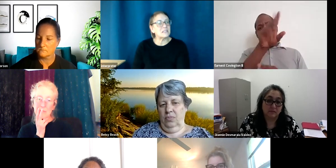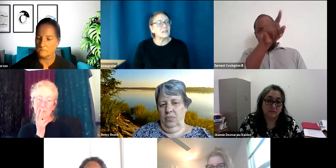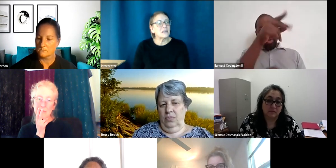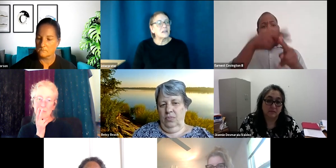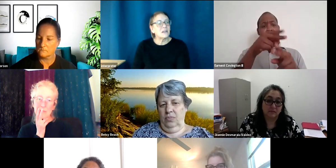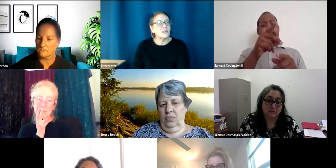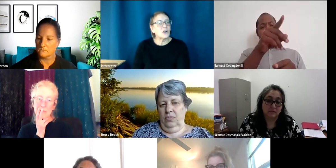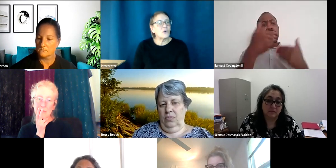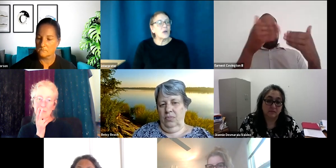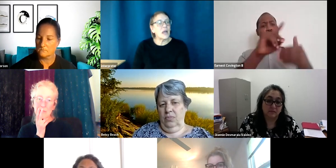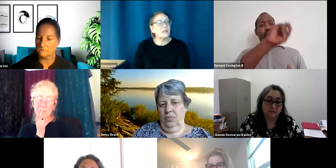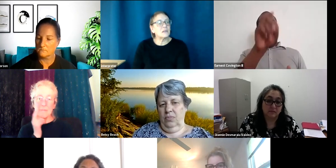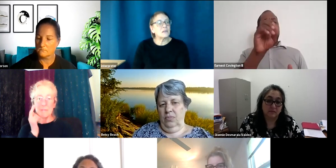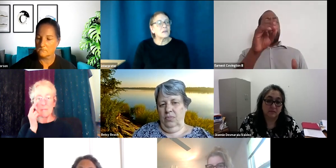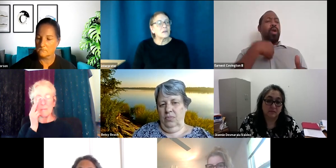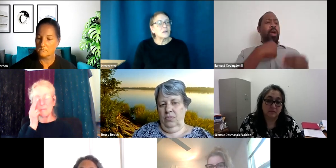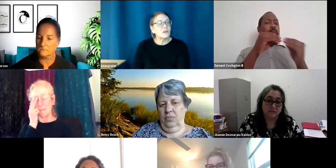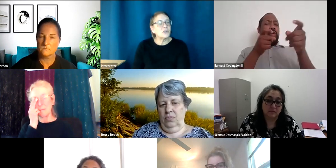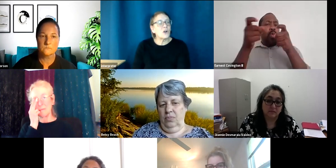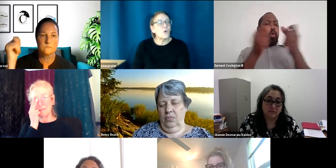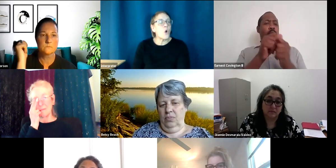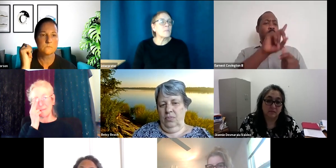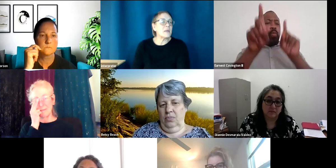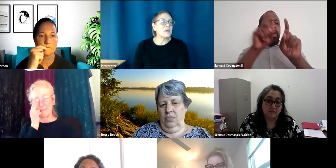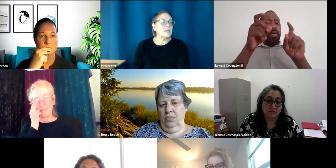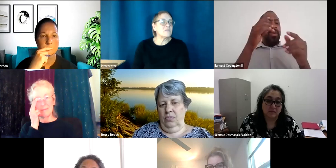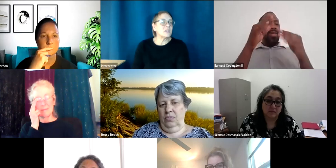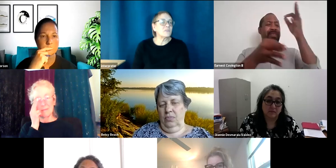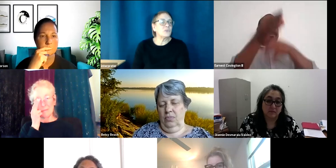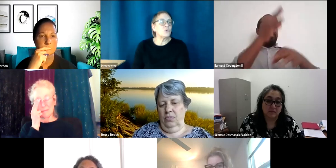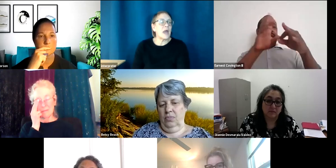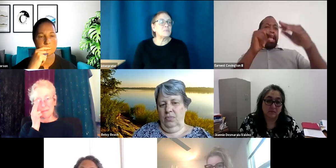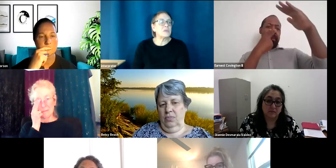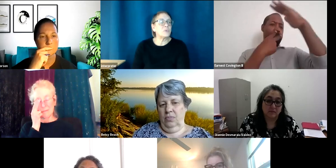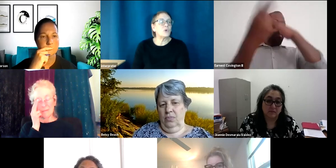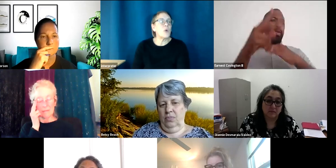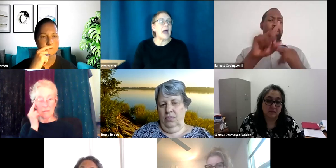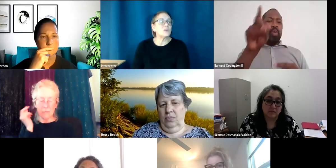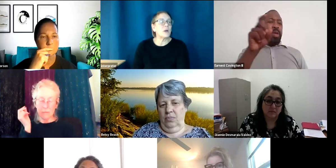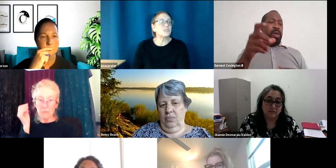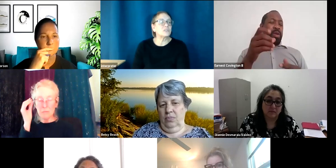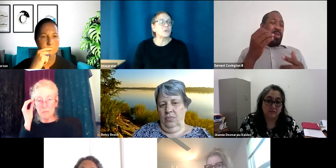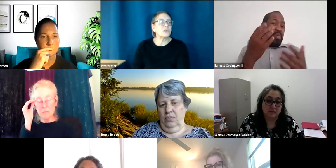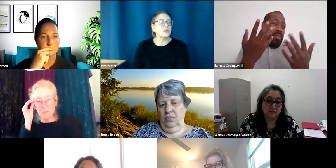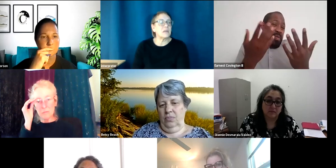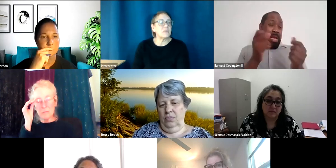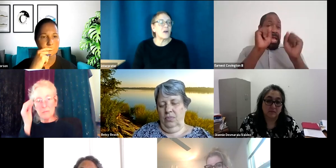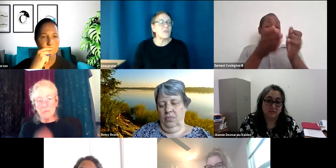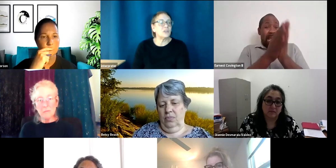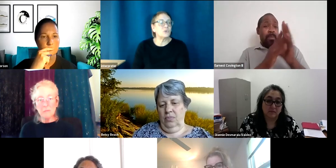you know, and, you know, or maybe even if you had people who had questions, put their name down, then